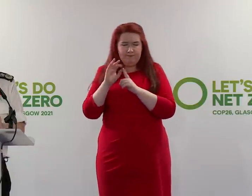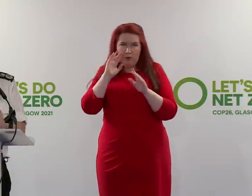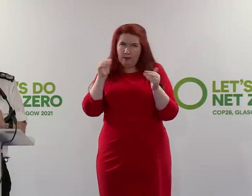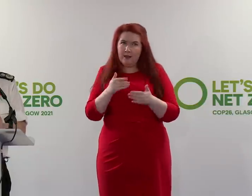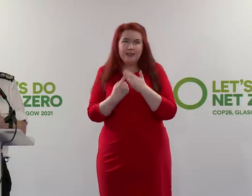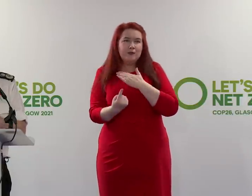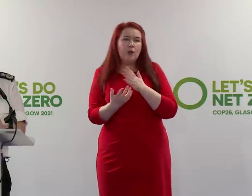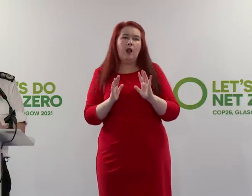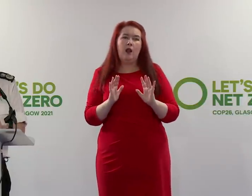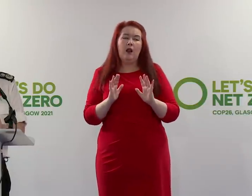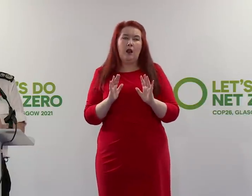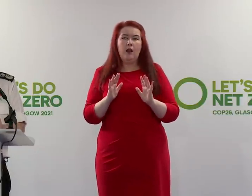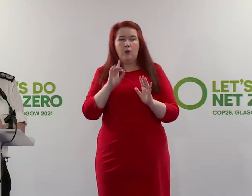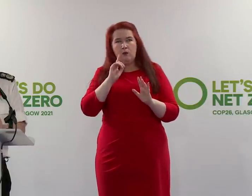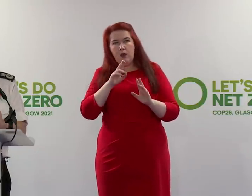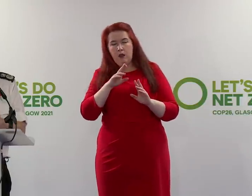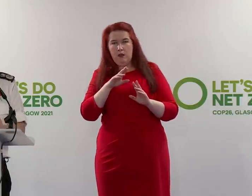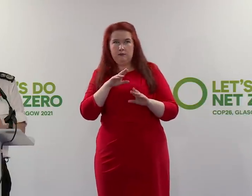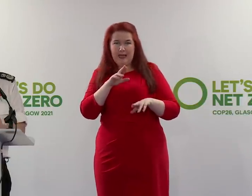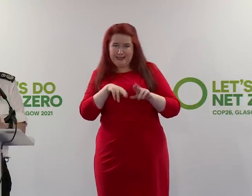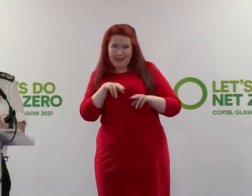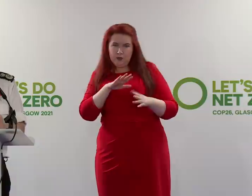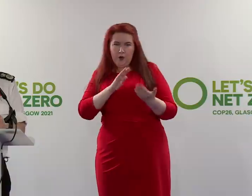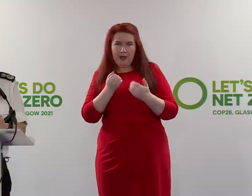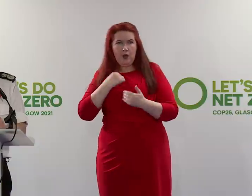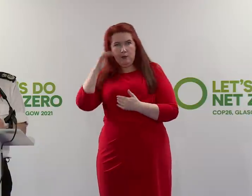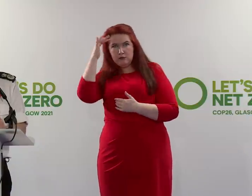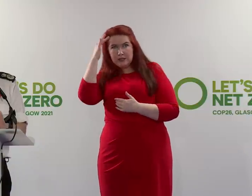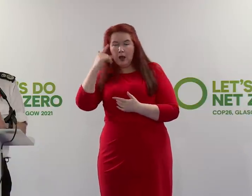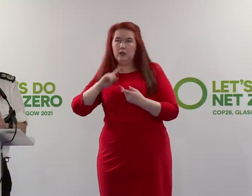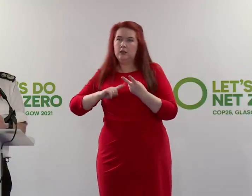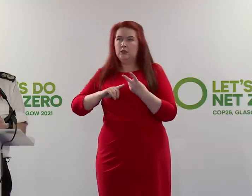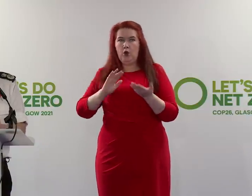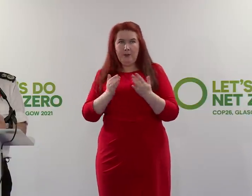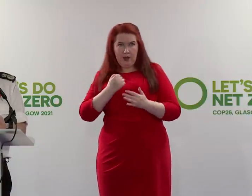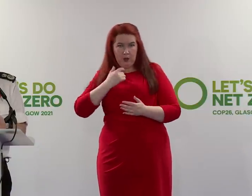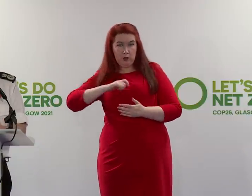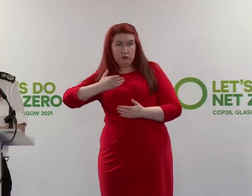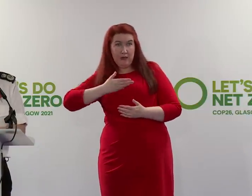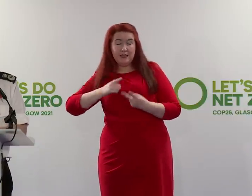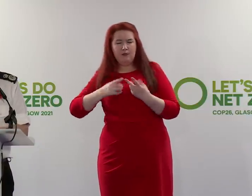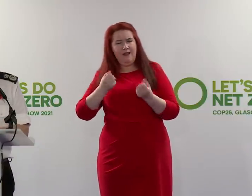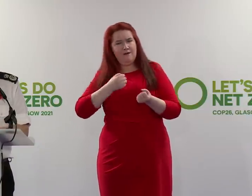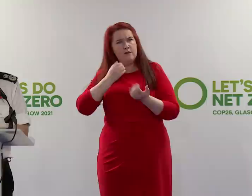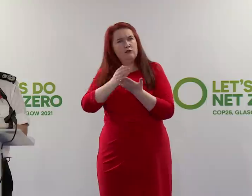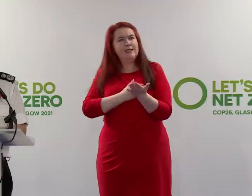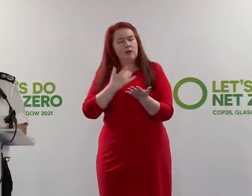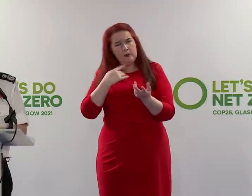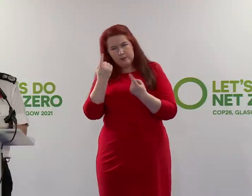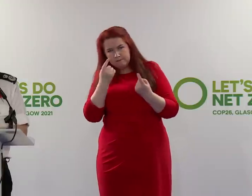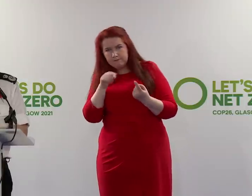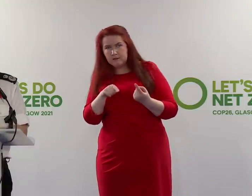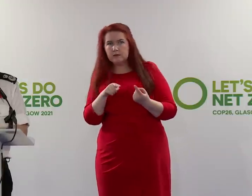and they'll be assessed against first principles and they'll be assessed against human rights and they'll be assessed against the criteria that I've set today